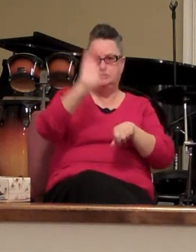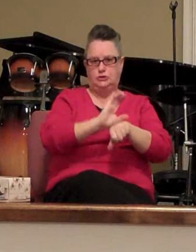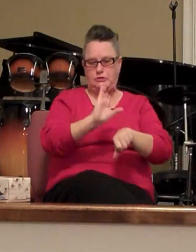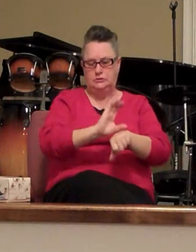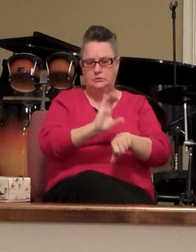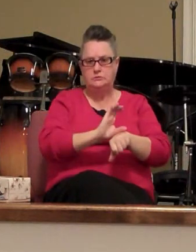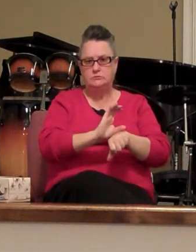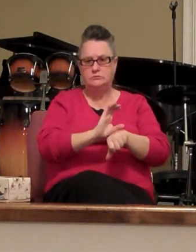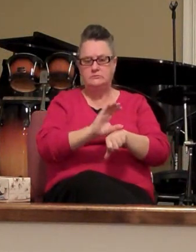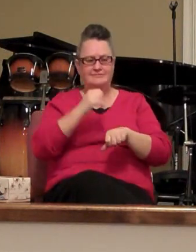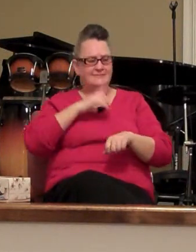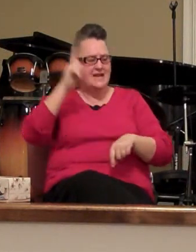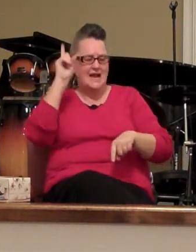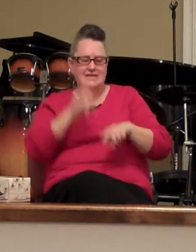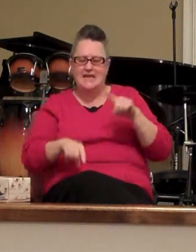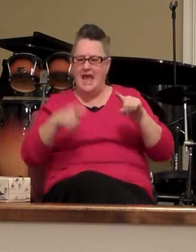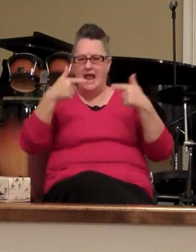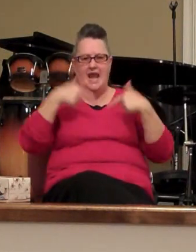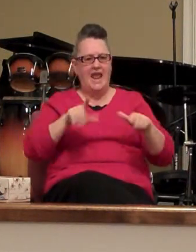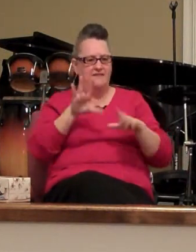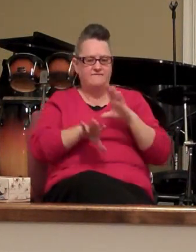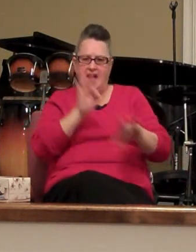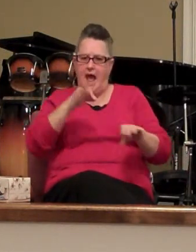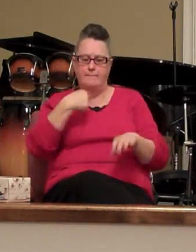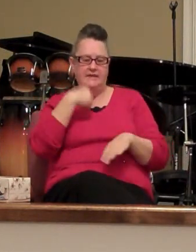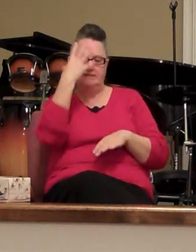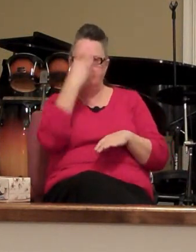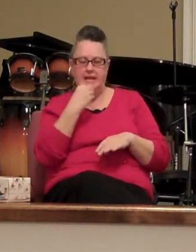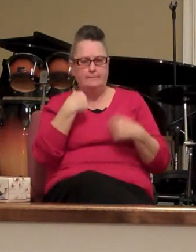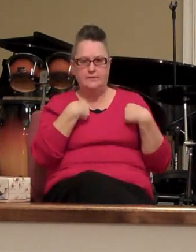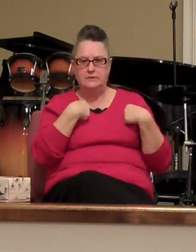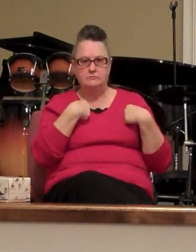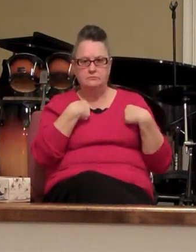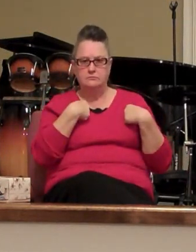and I can't let him find me sleepy or find me last